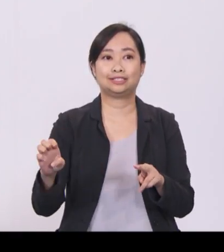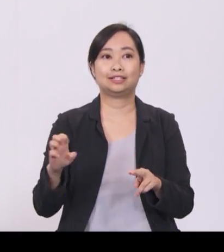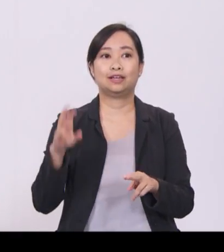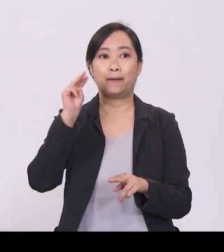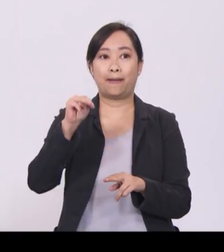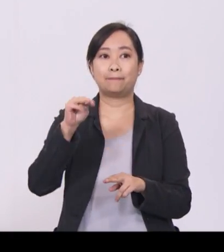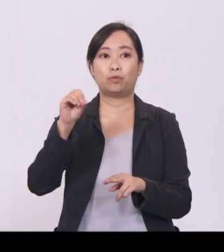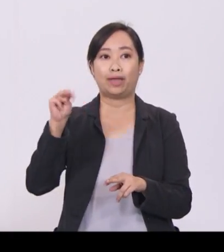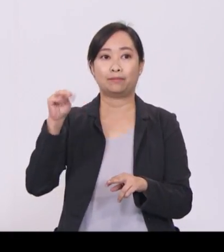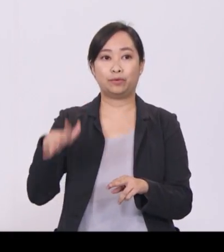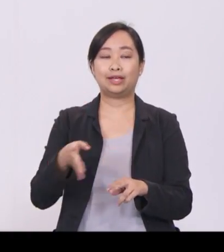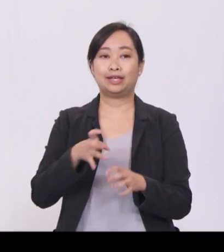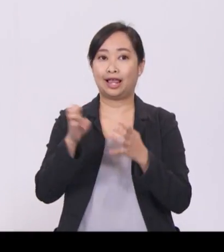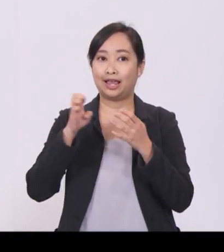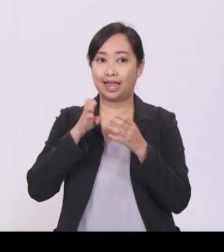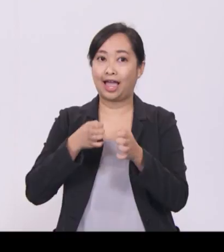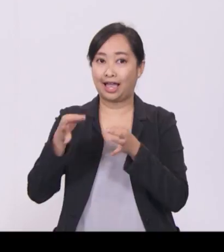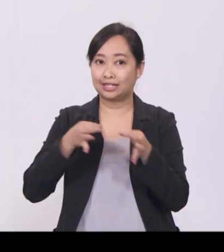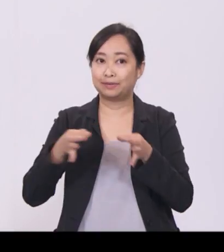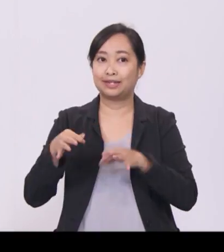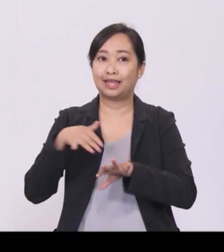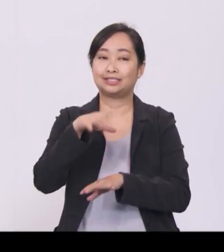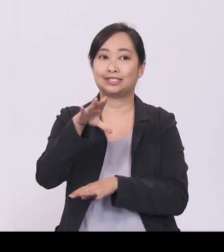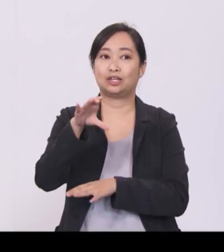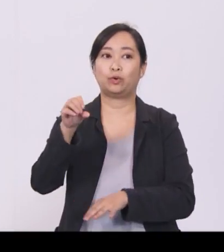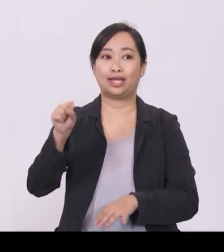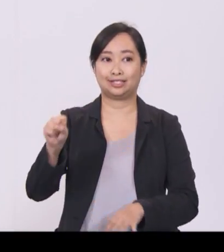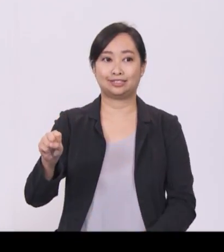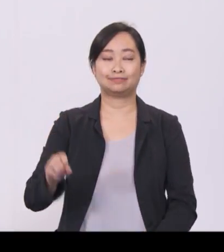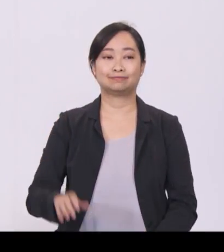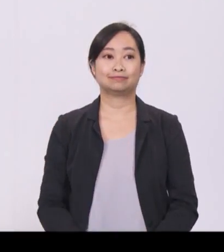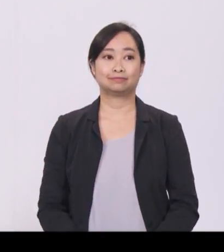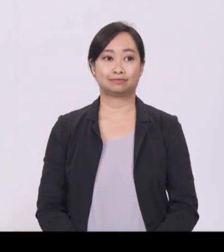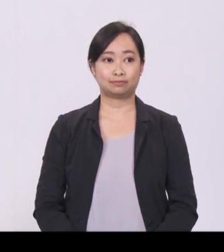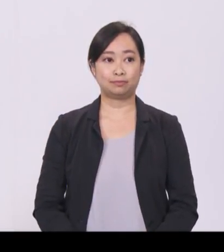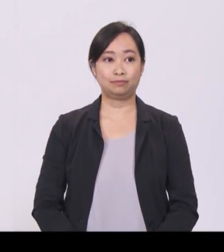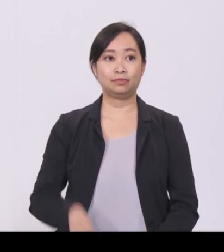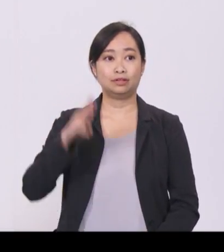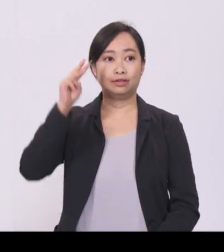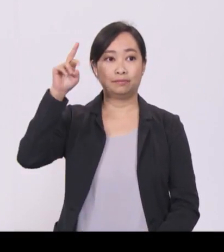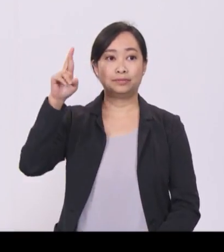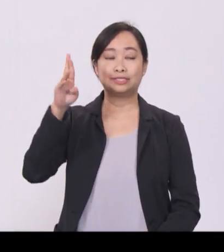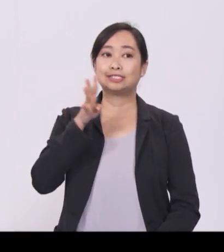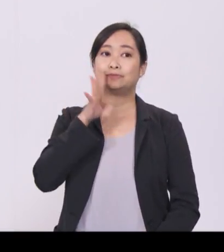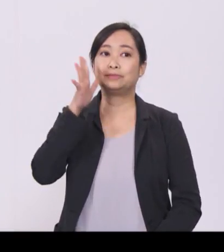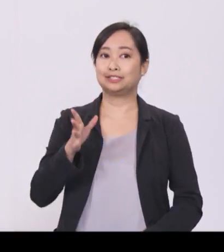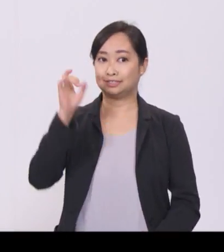Mr Speaker, I have spoken about how our efforts to make innovation pervasive and to build deep capabilities.